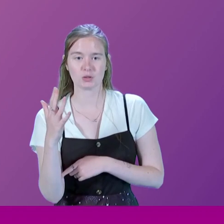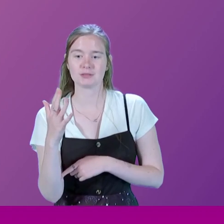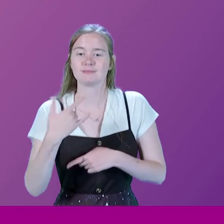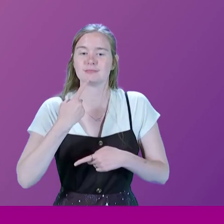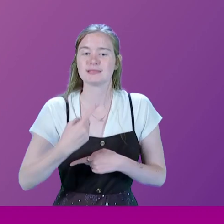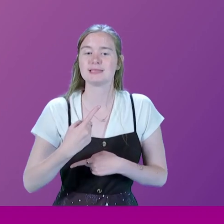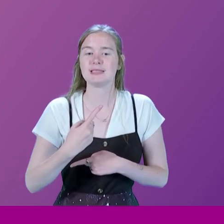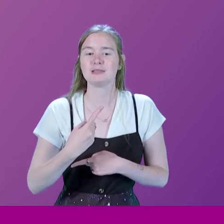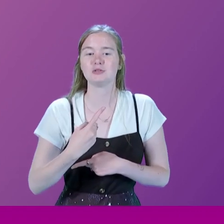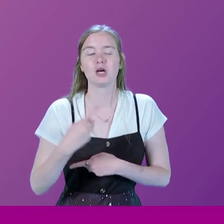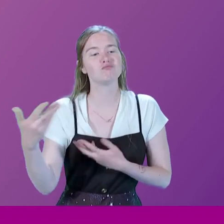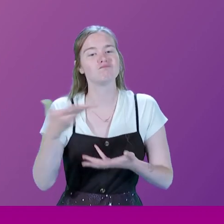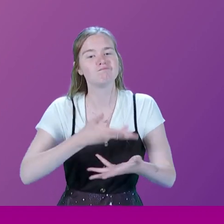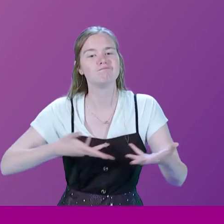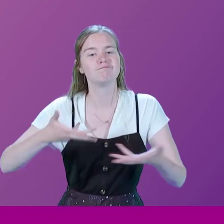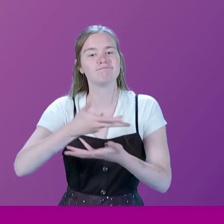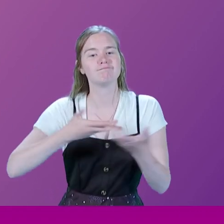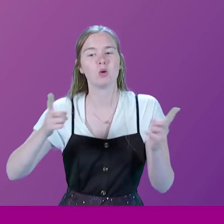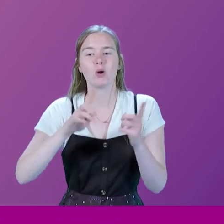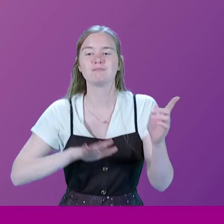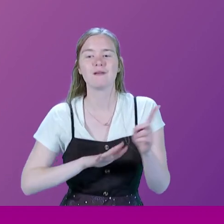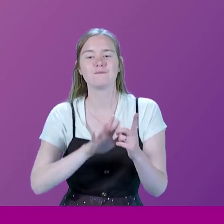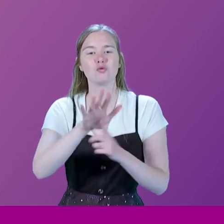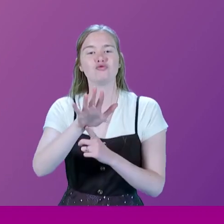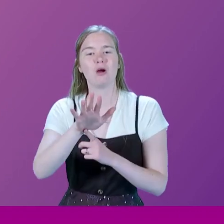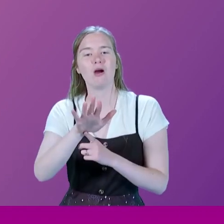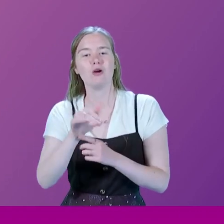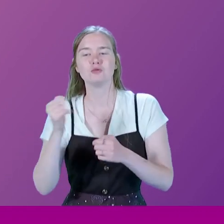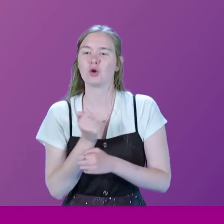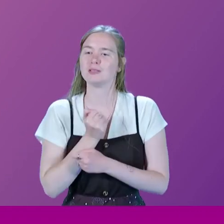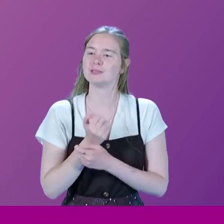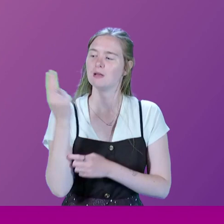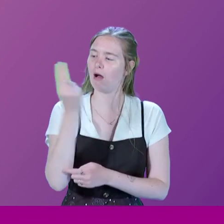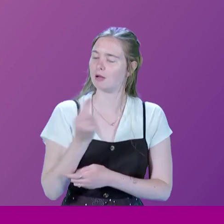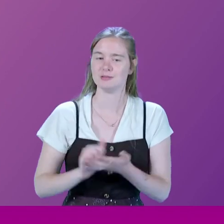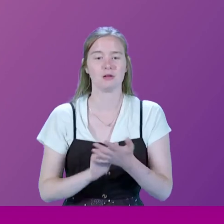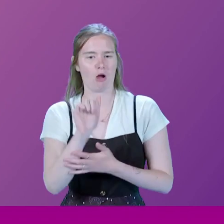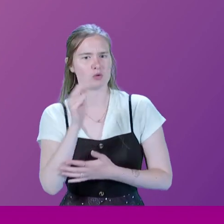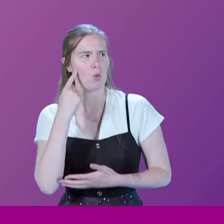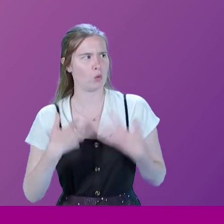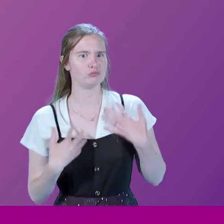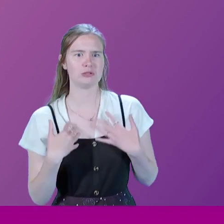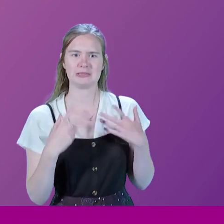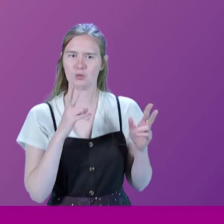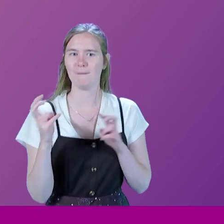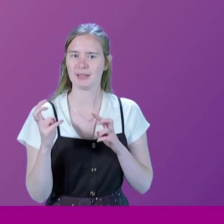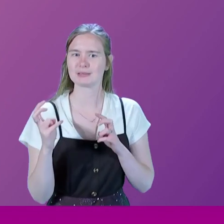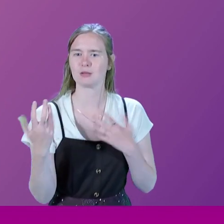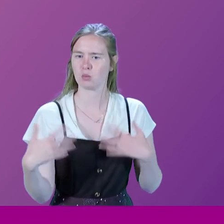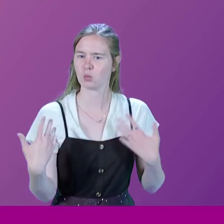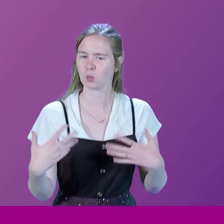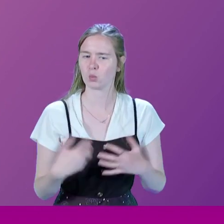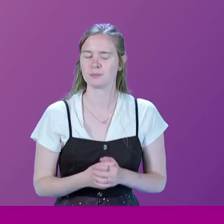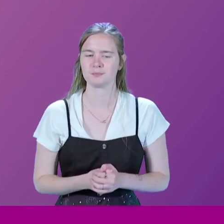asked to say that there's a discussion on the future of Scotland's art and culture. So that sounds a very interesting panel.